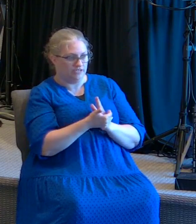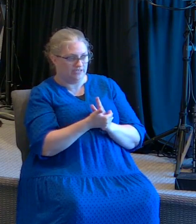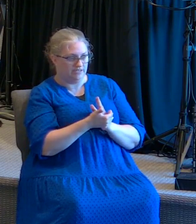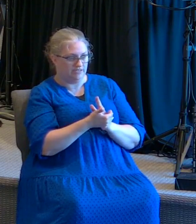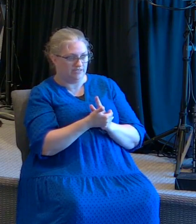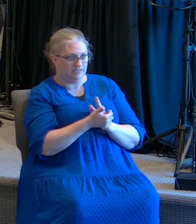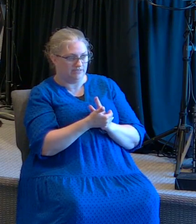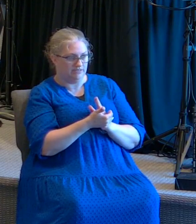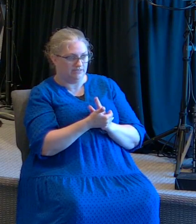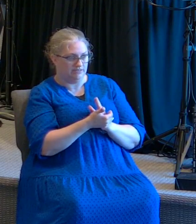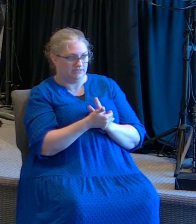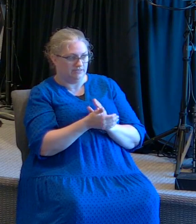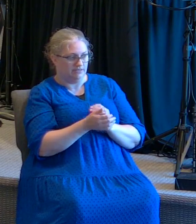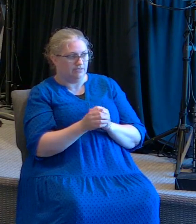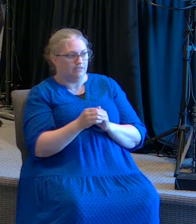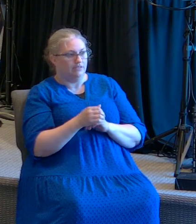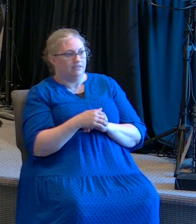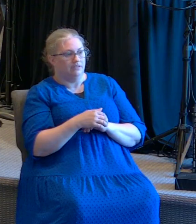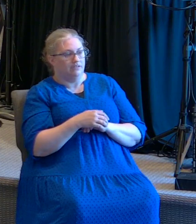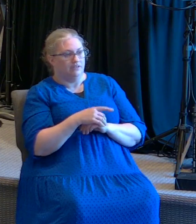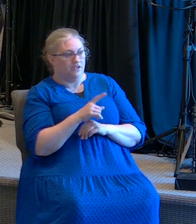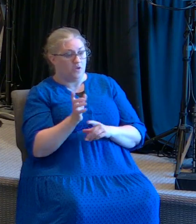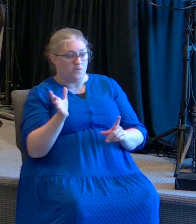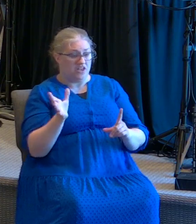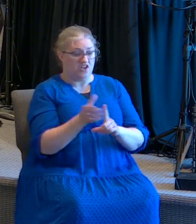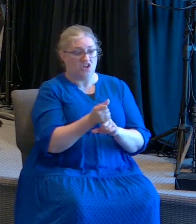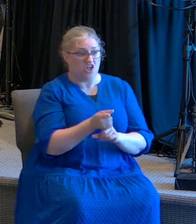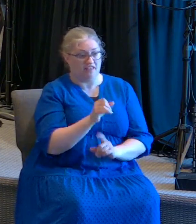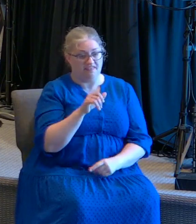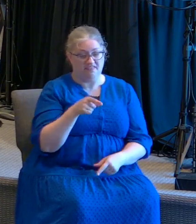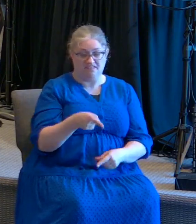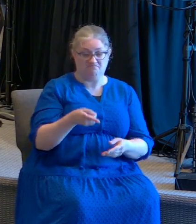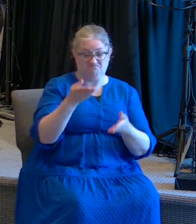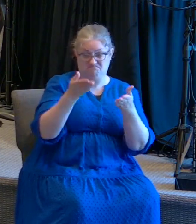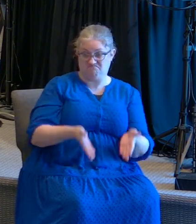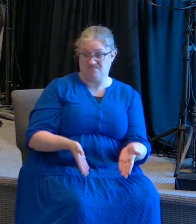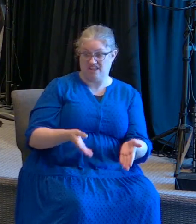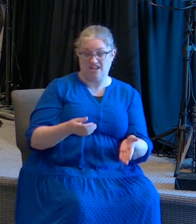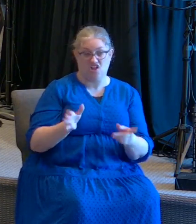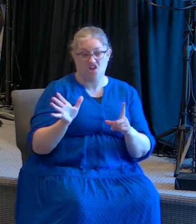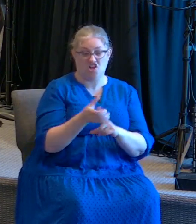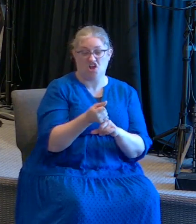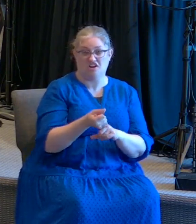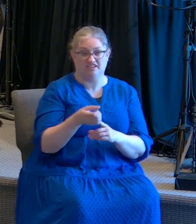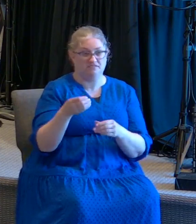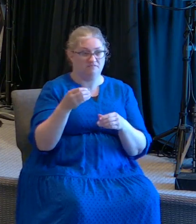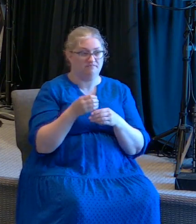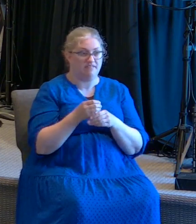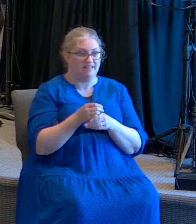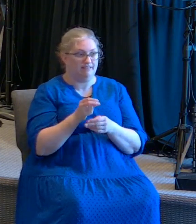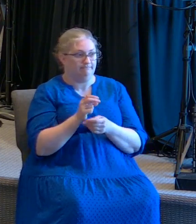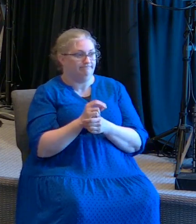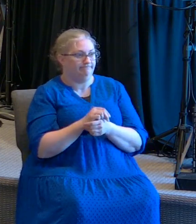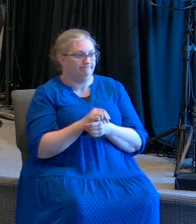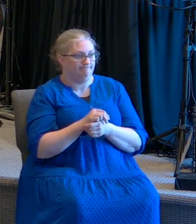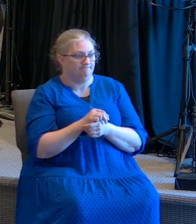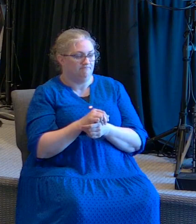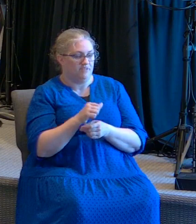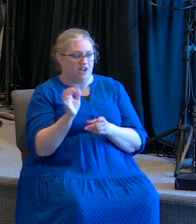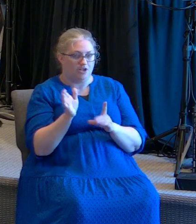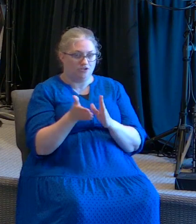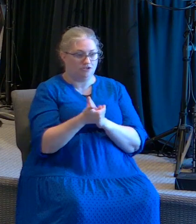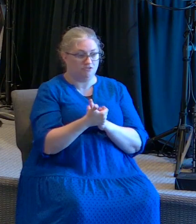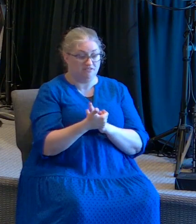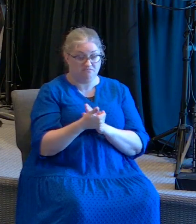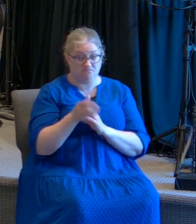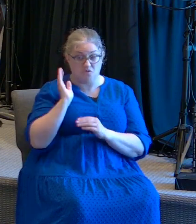in adultery. Le dijeron, la atrapamos en el adulterio. You're going to stone her like the law says? Y dice, la vas a pedrar como lo